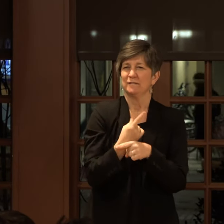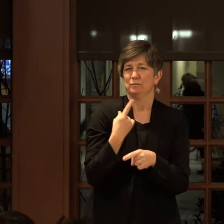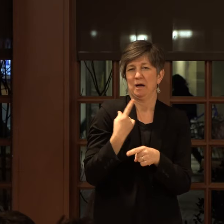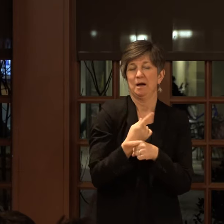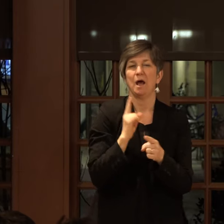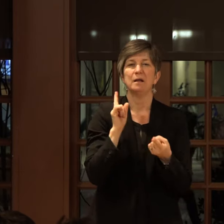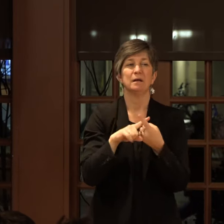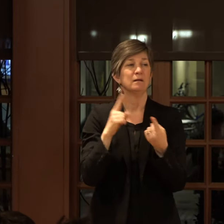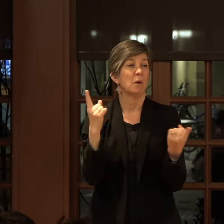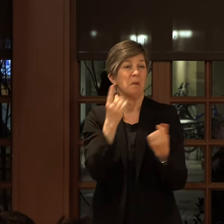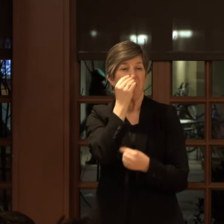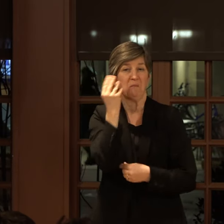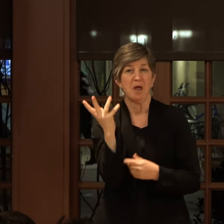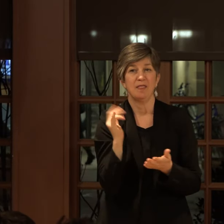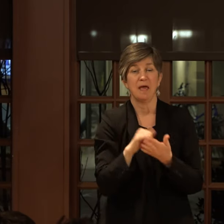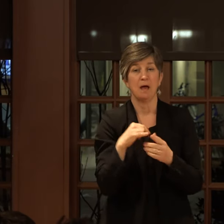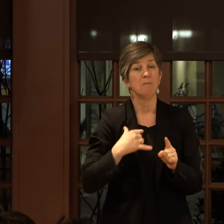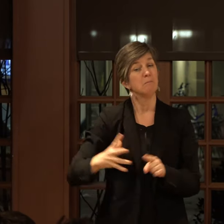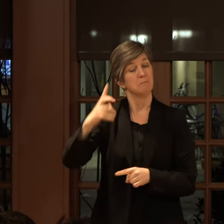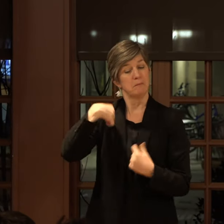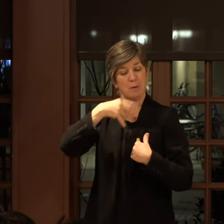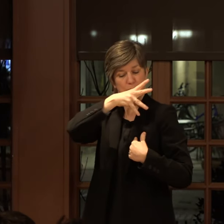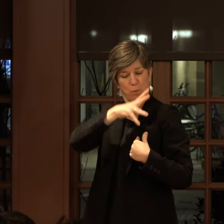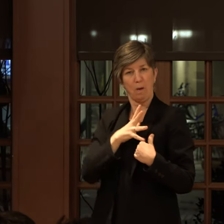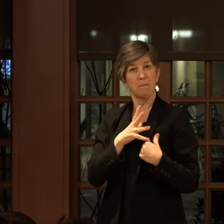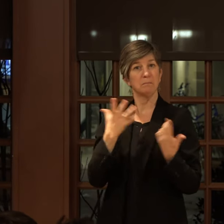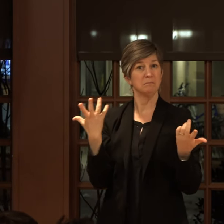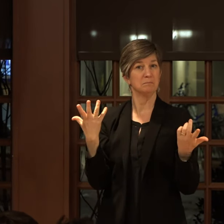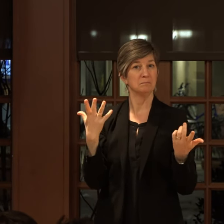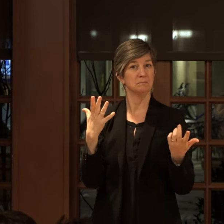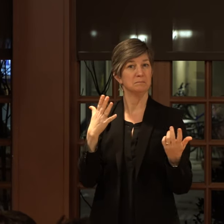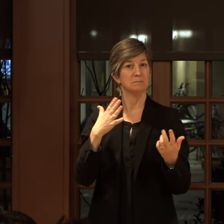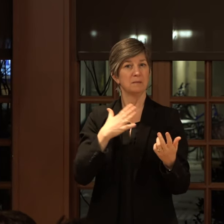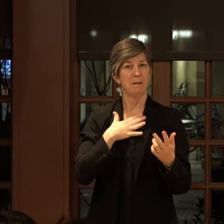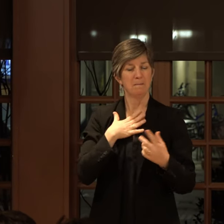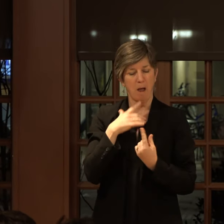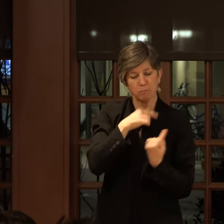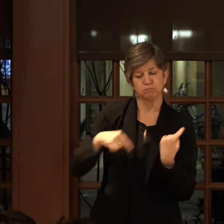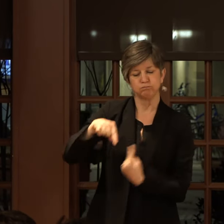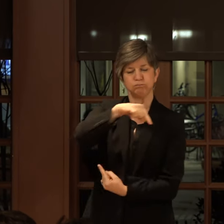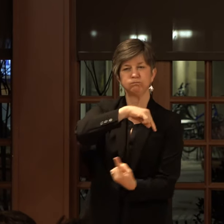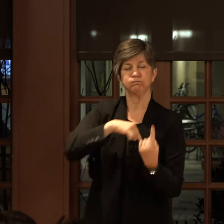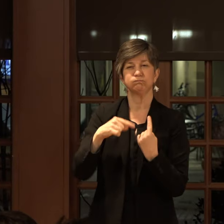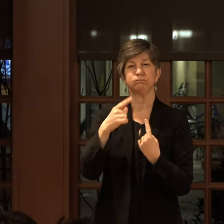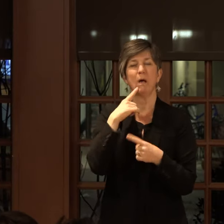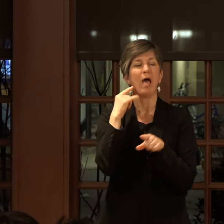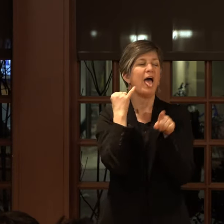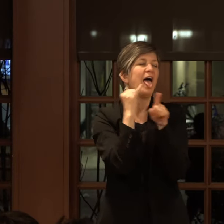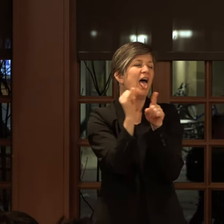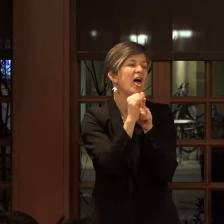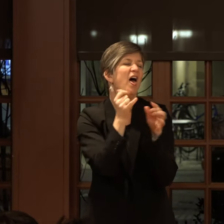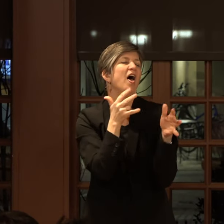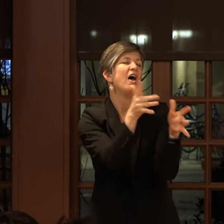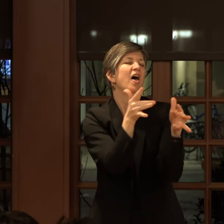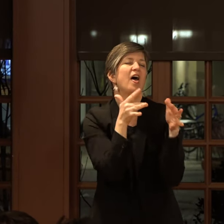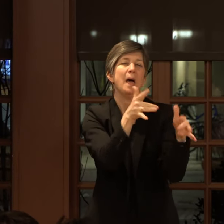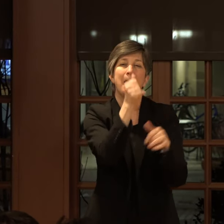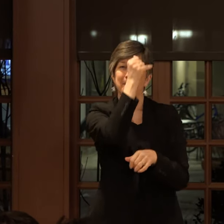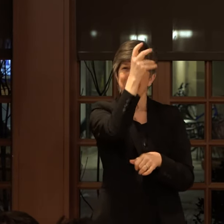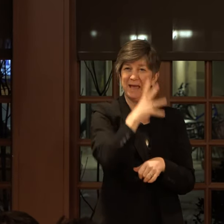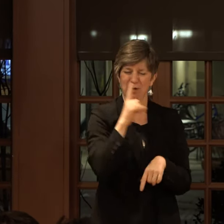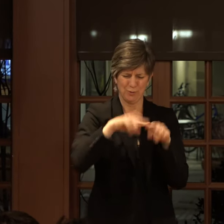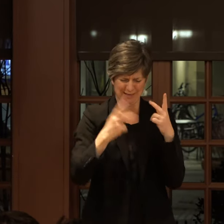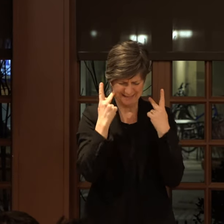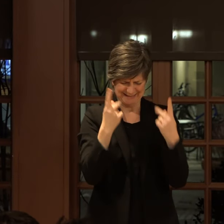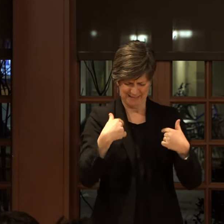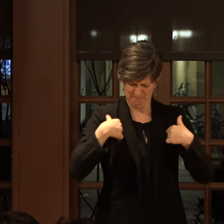till now. I was a woman once, rounded by my own gravity, catcalled into Hades by men who could not see this gem